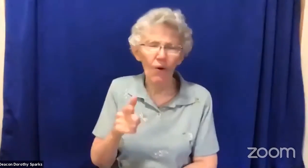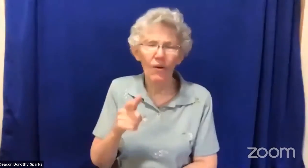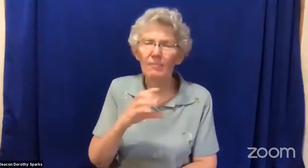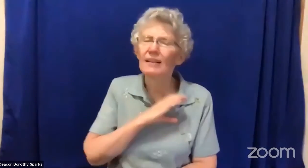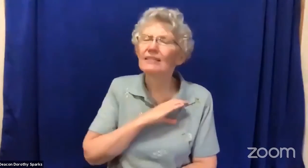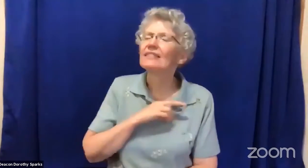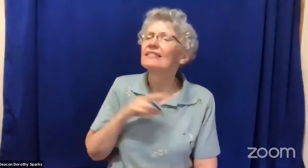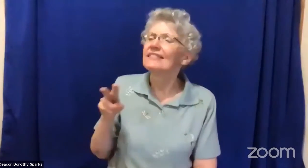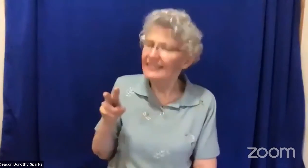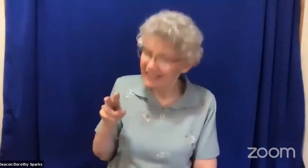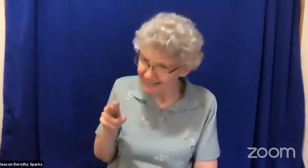had to defend myself.